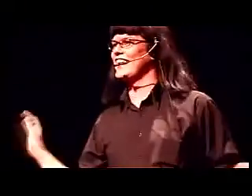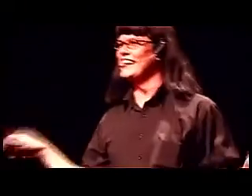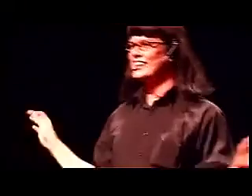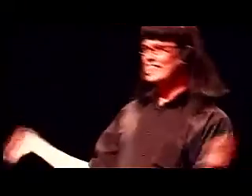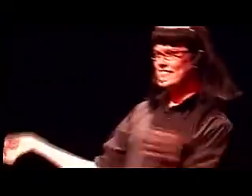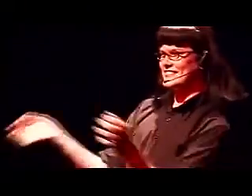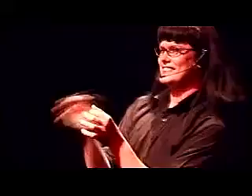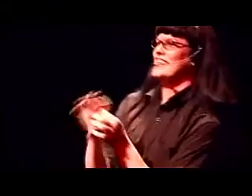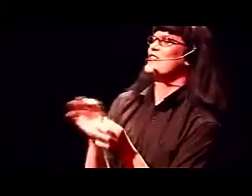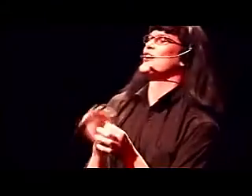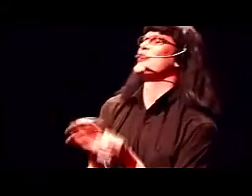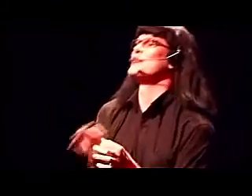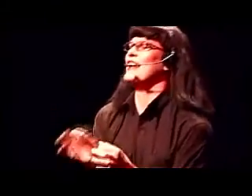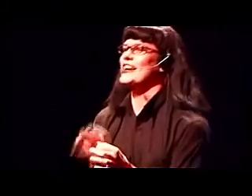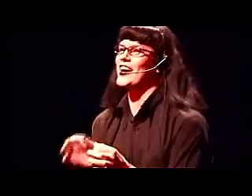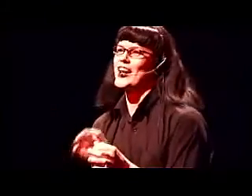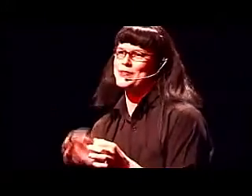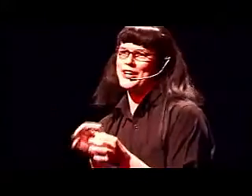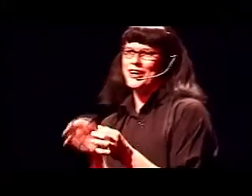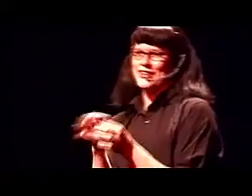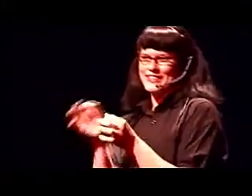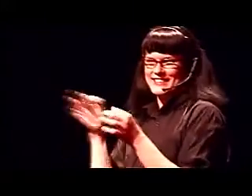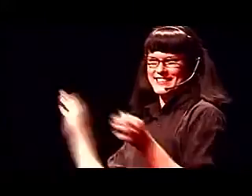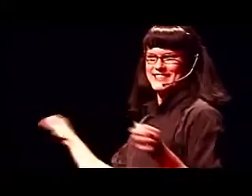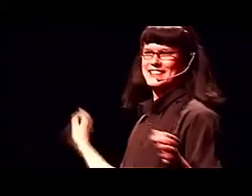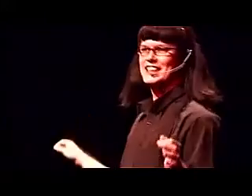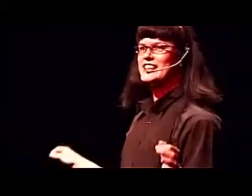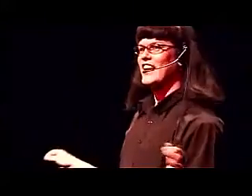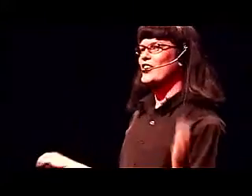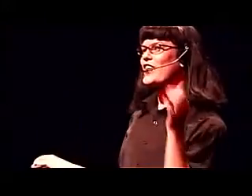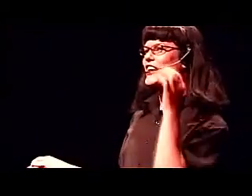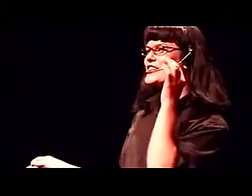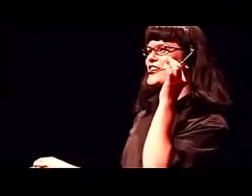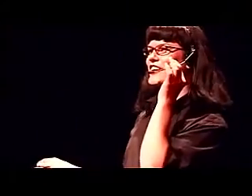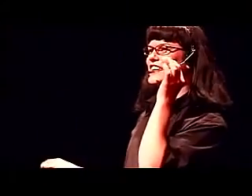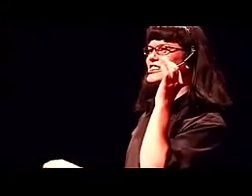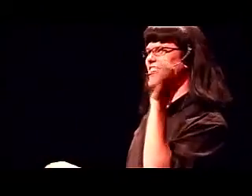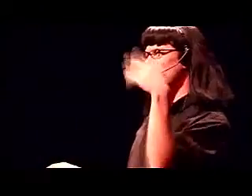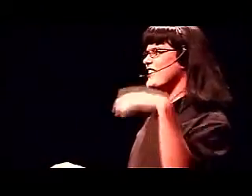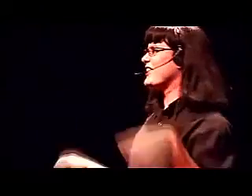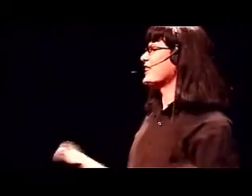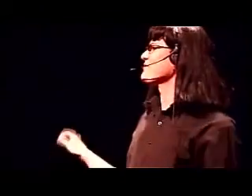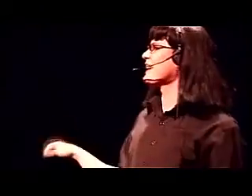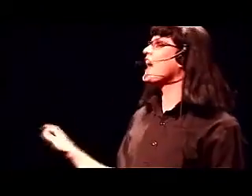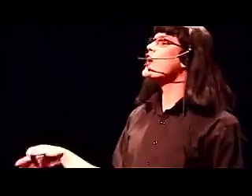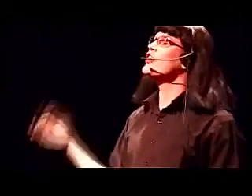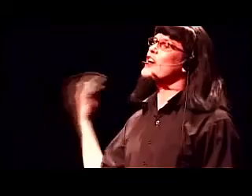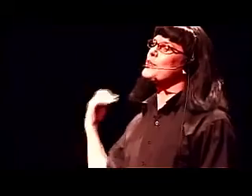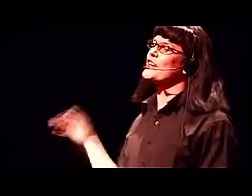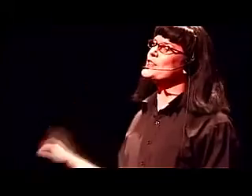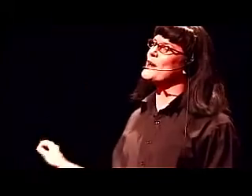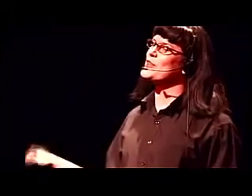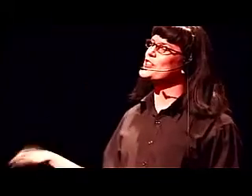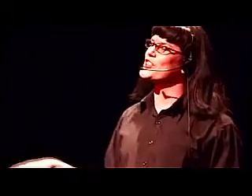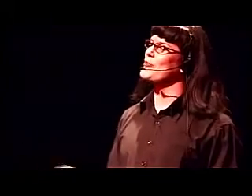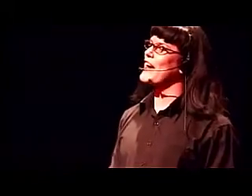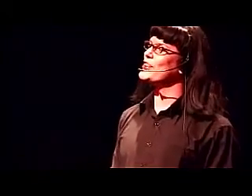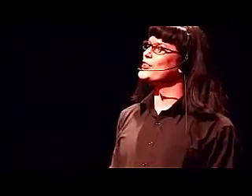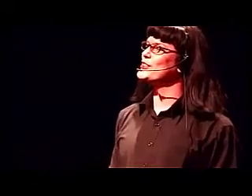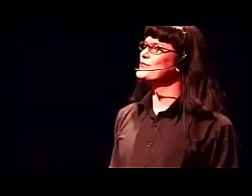Yeah. You look a like Kylie Minogue. I look like her, don't I? You know, a couple of years back when she did the Black Walk.